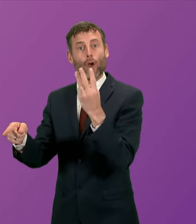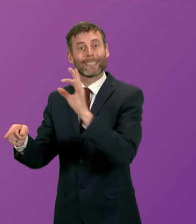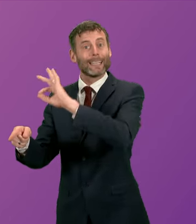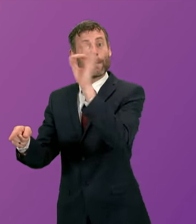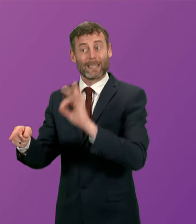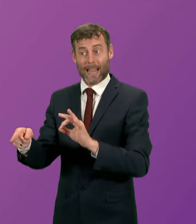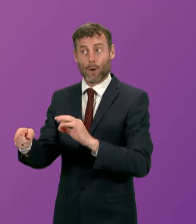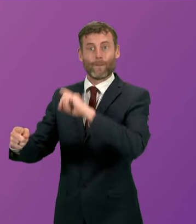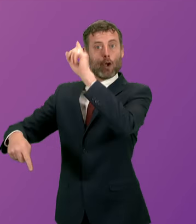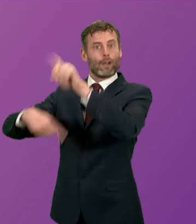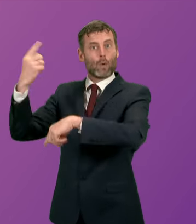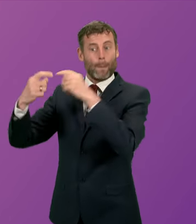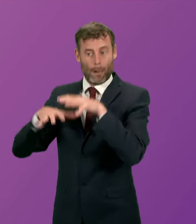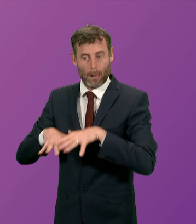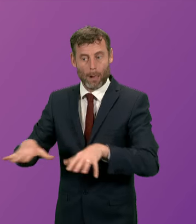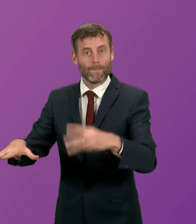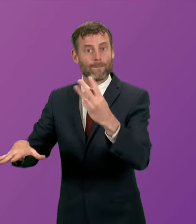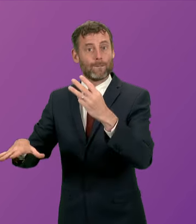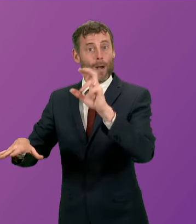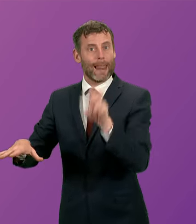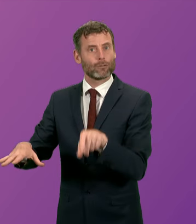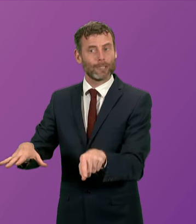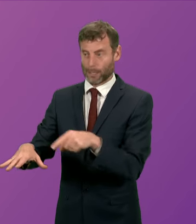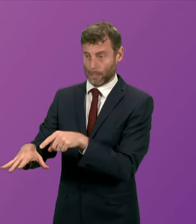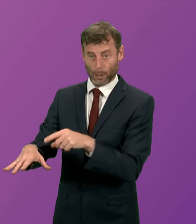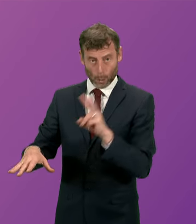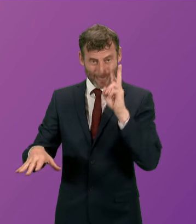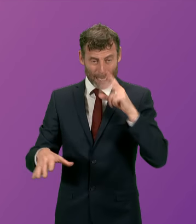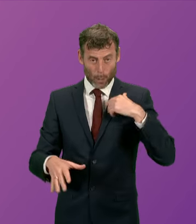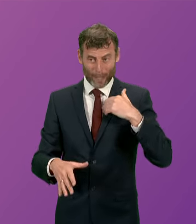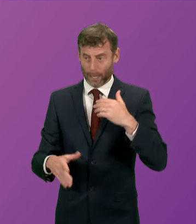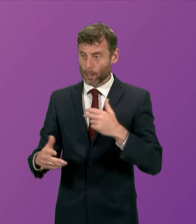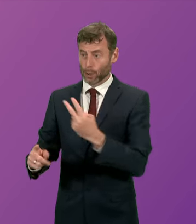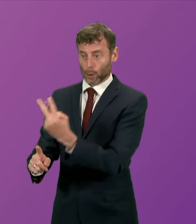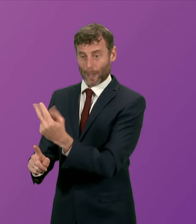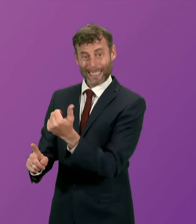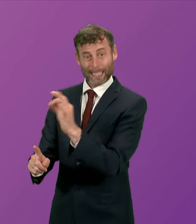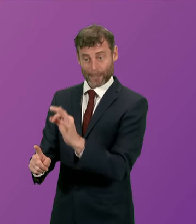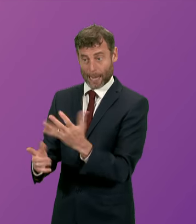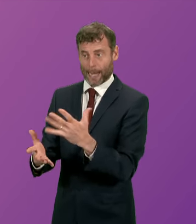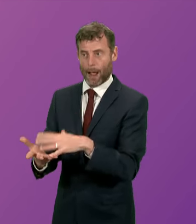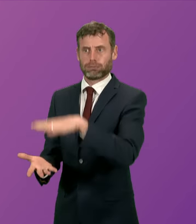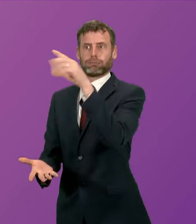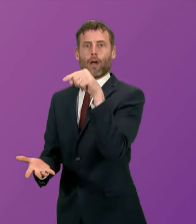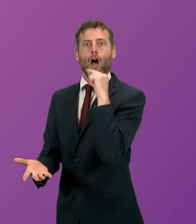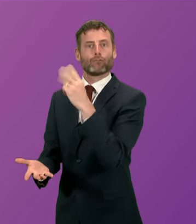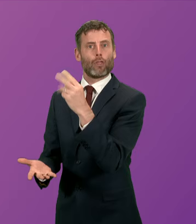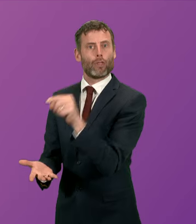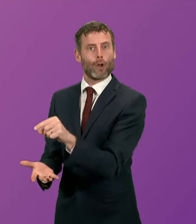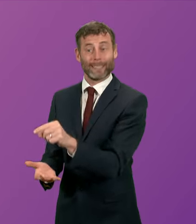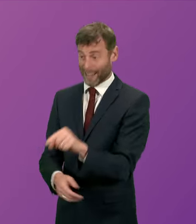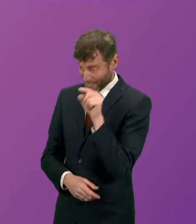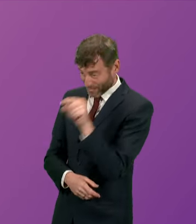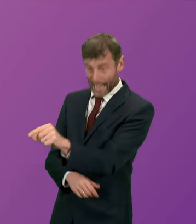most recent data. All of that demonstrates our commitment to renewable energy and that will be absolutely central to the government's energy